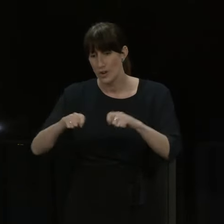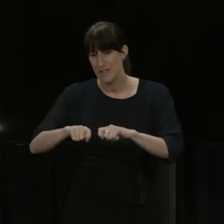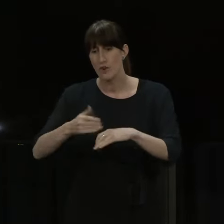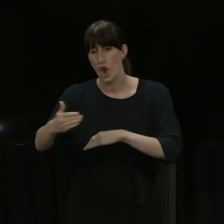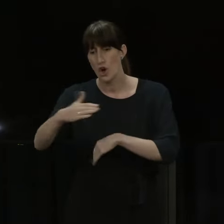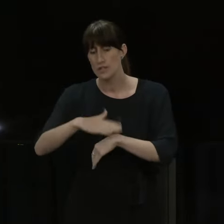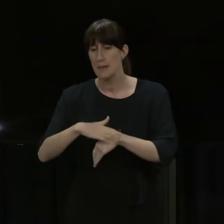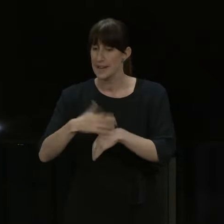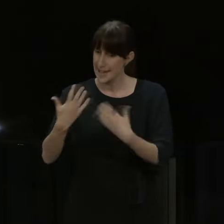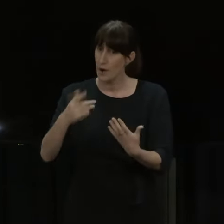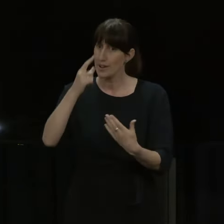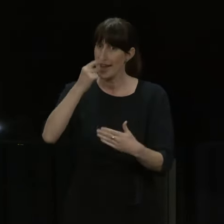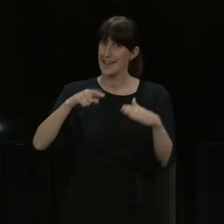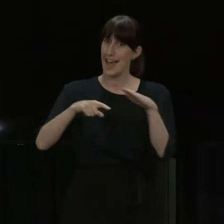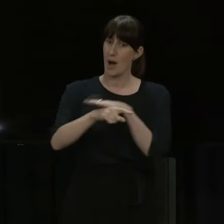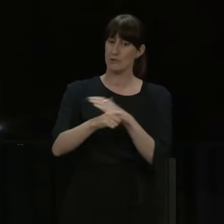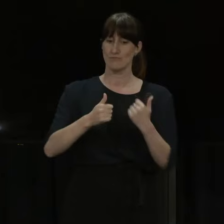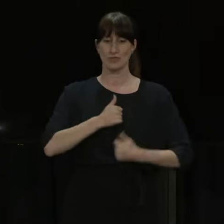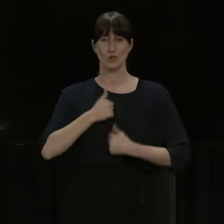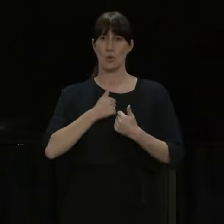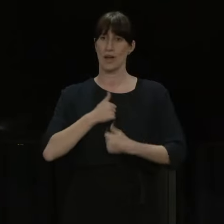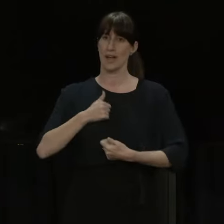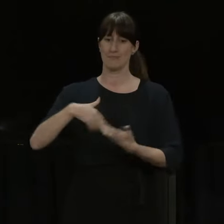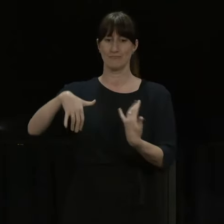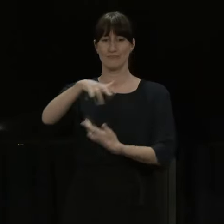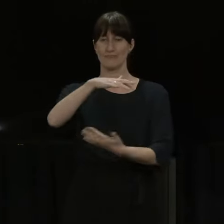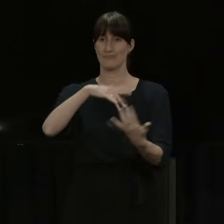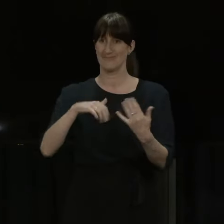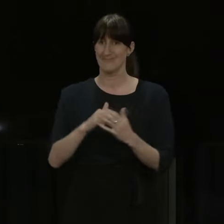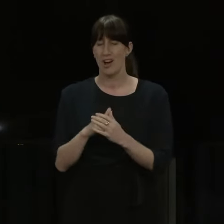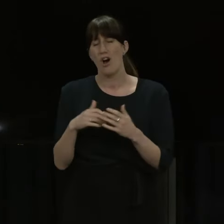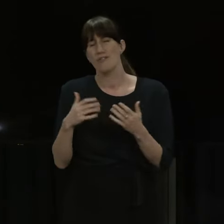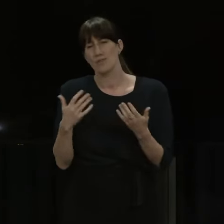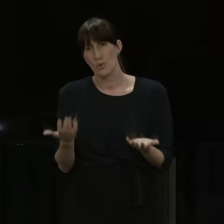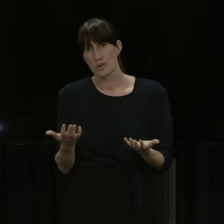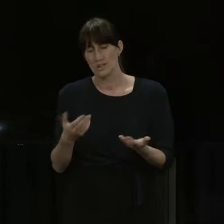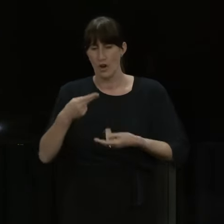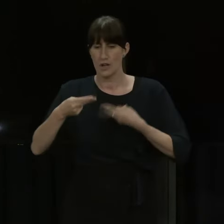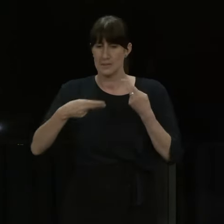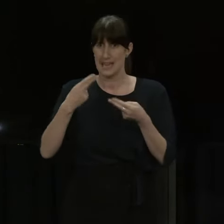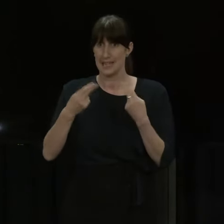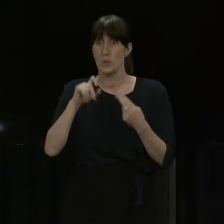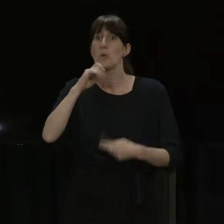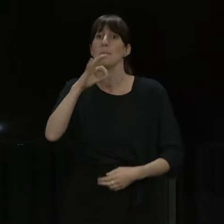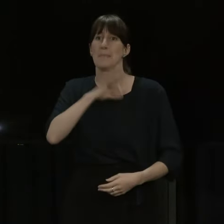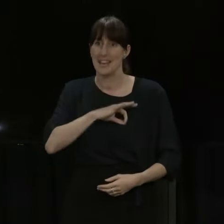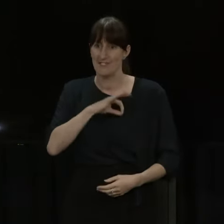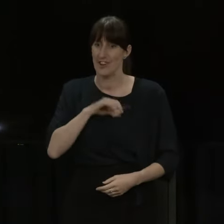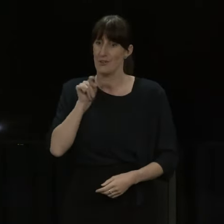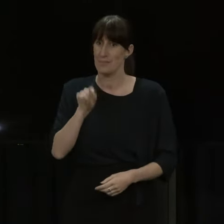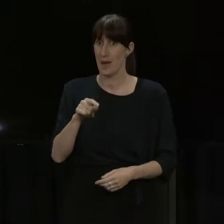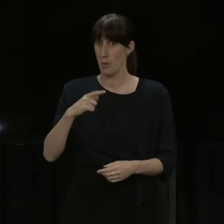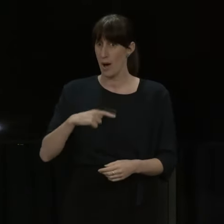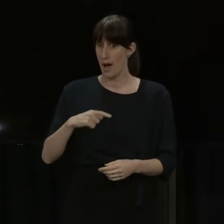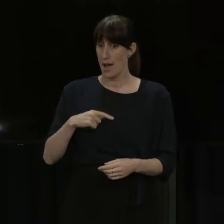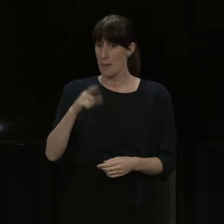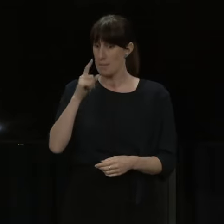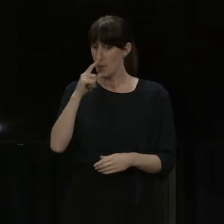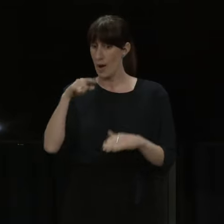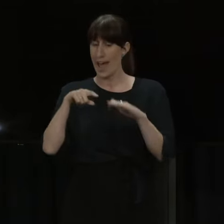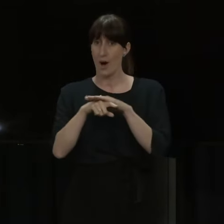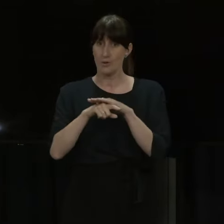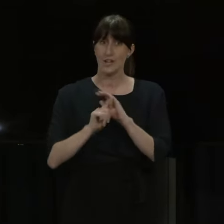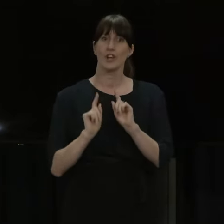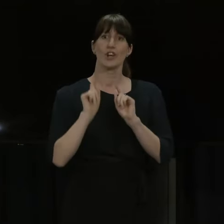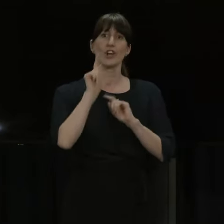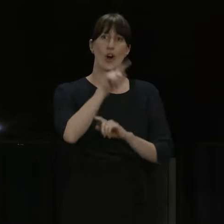get out and about and enjoy what Auckland has to offer. Of course the hospitality sector are going to benefit from that. People will be out enjoying hospitality whilst